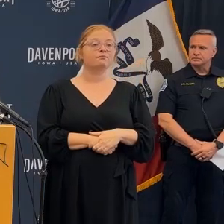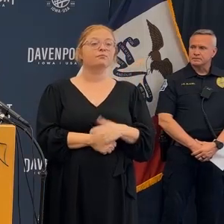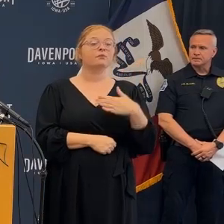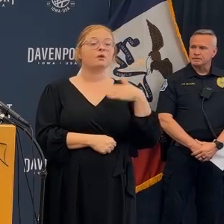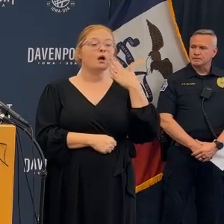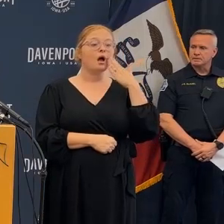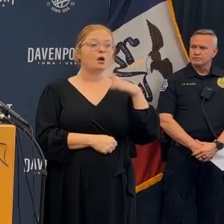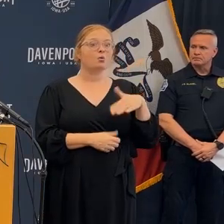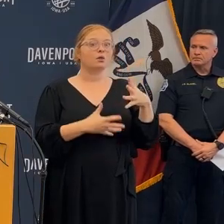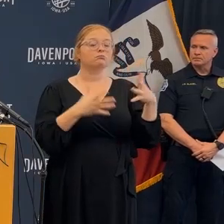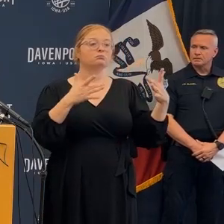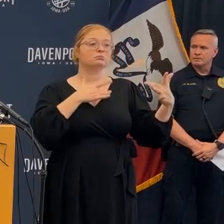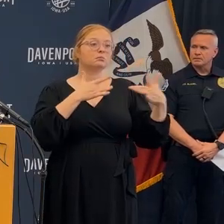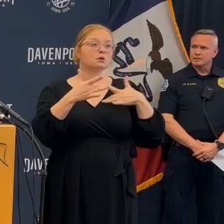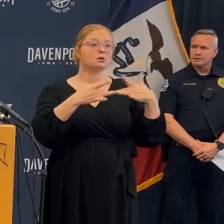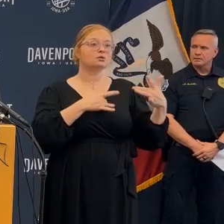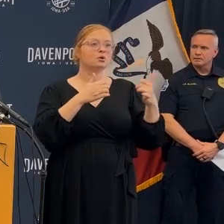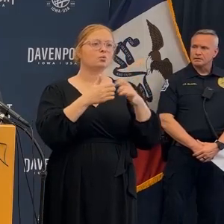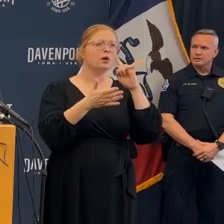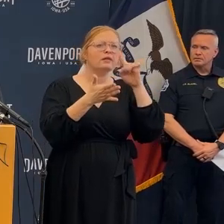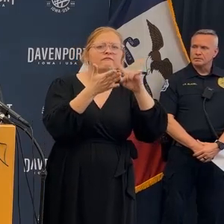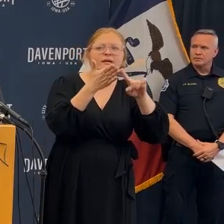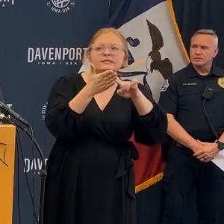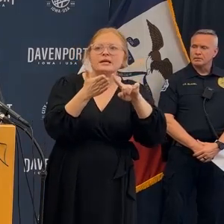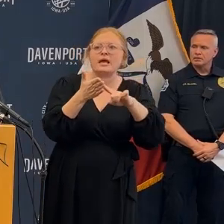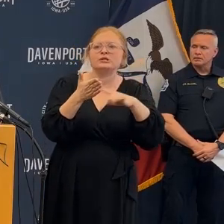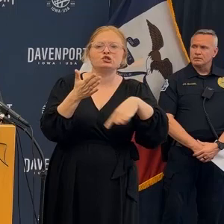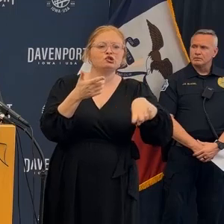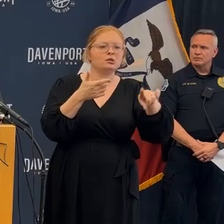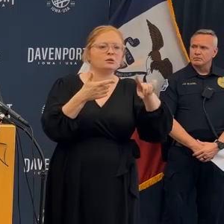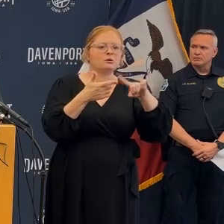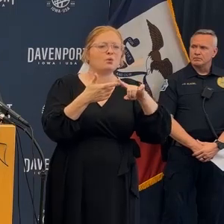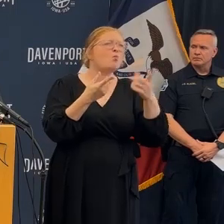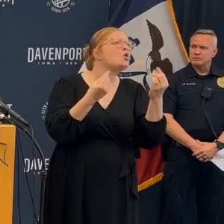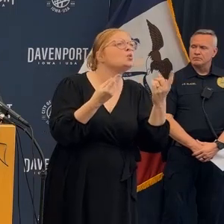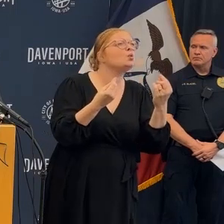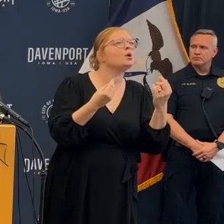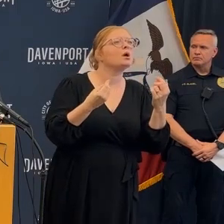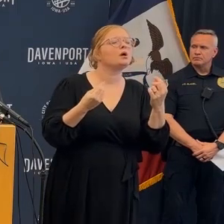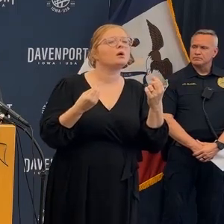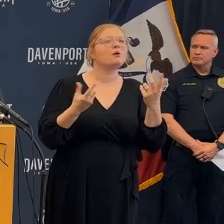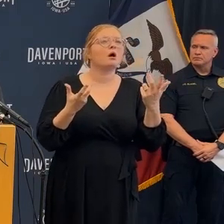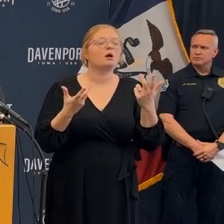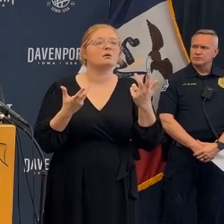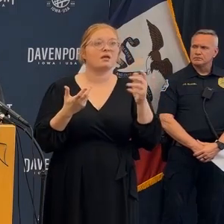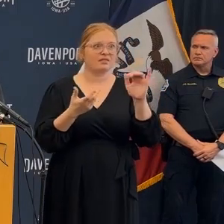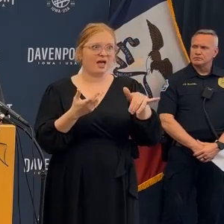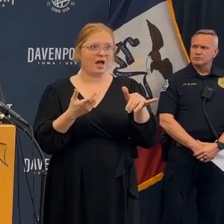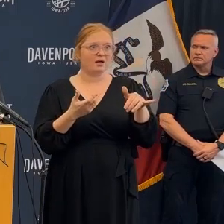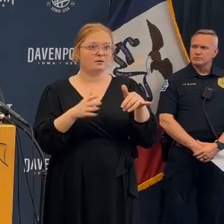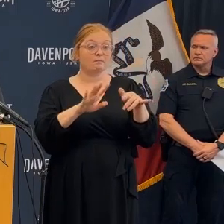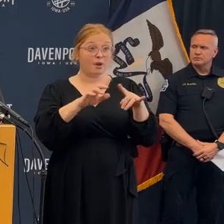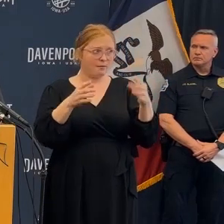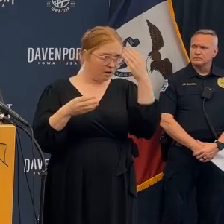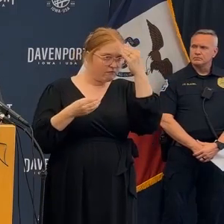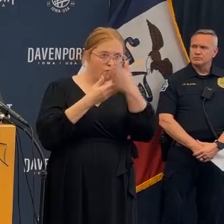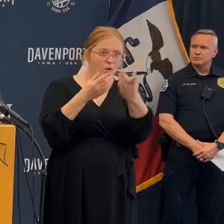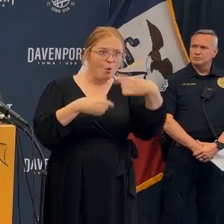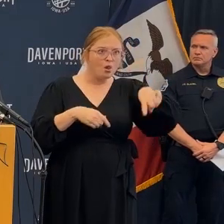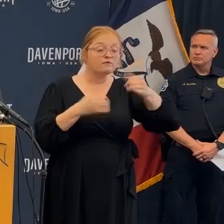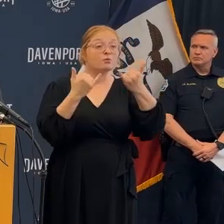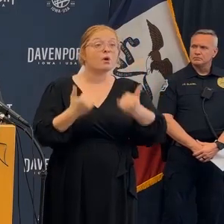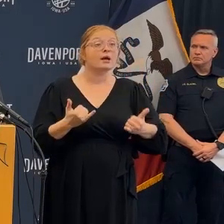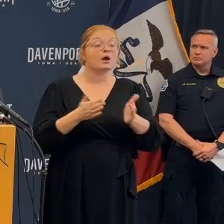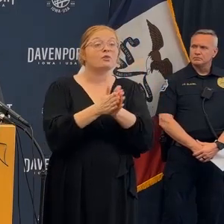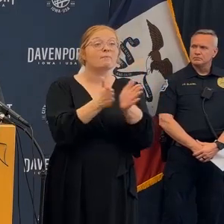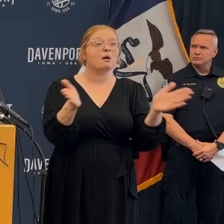okay almost time for questions I know you're interested so just a quick wrap up for me a little bit I know there's been concern of